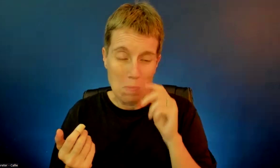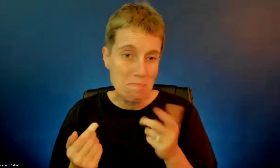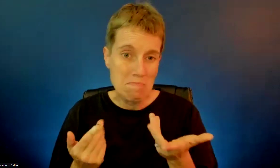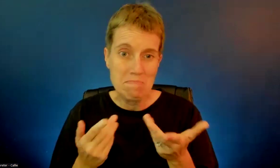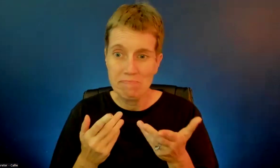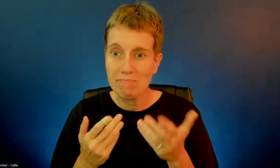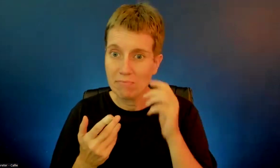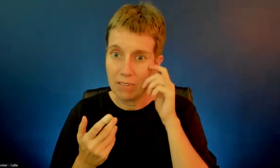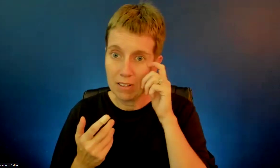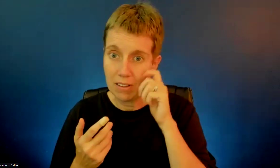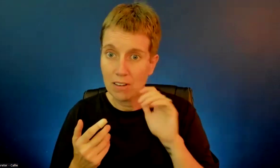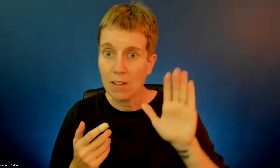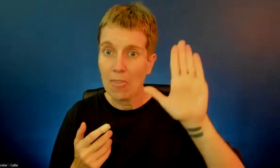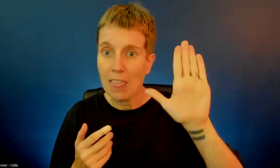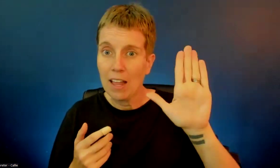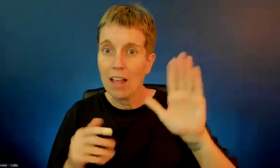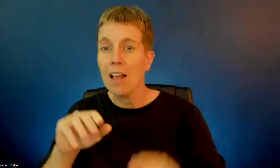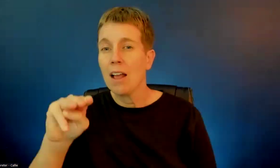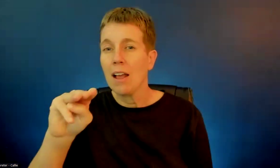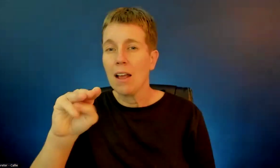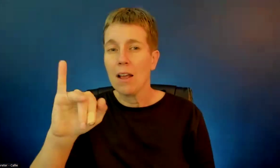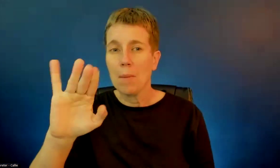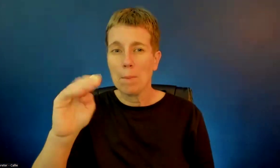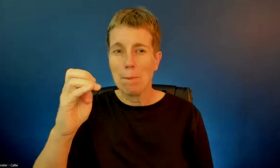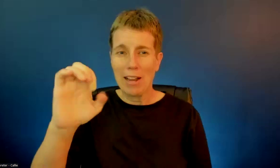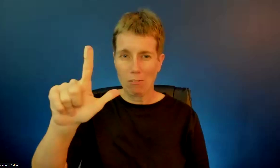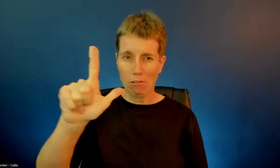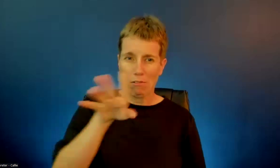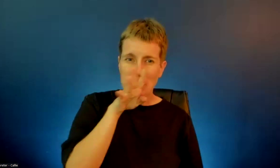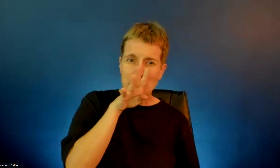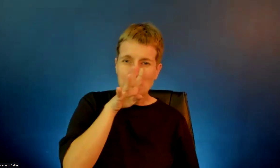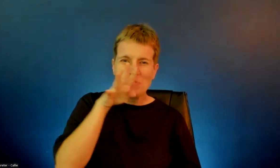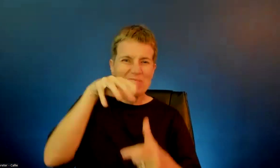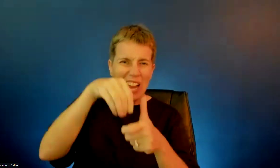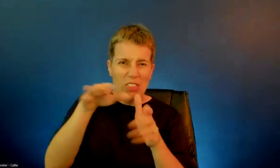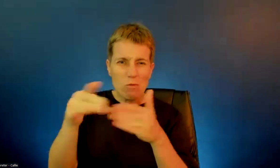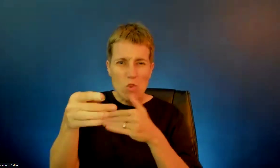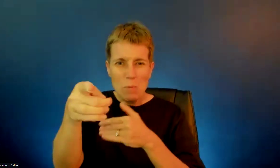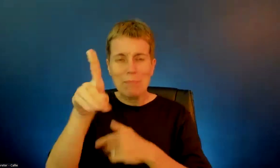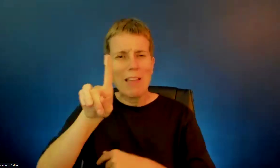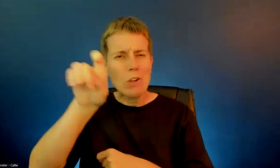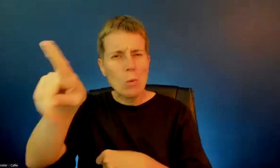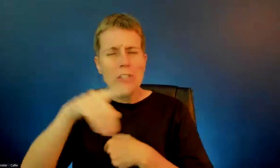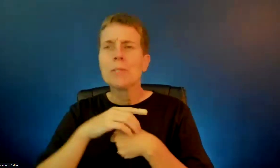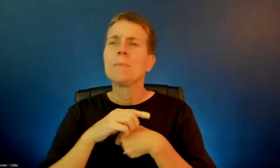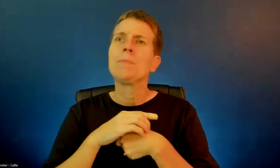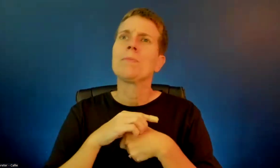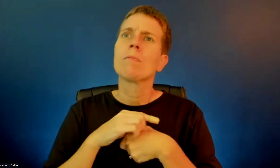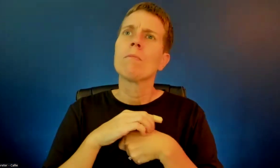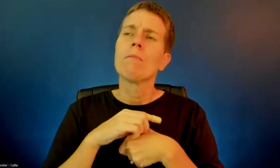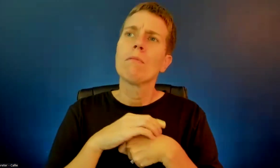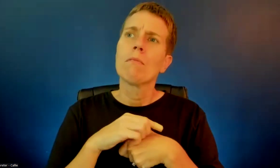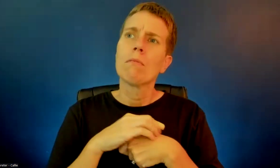I have a question, actually, about if it's a city regulation. So I went to